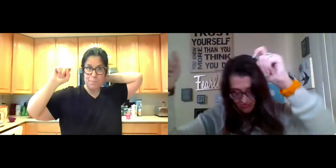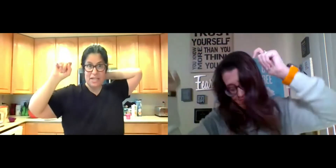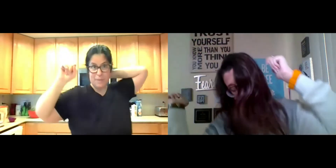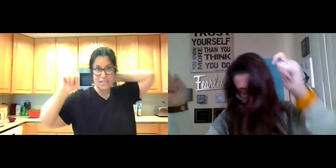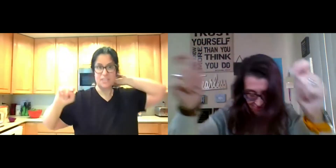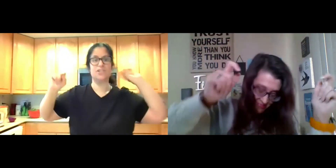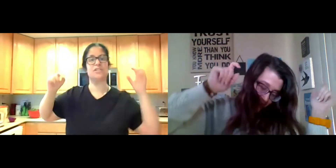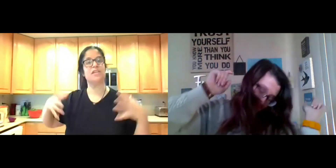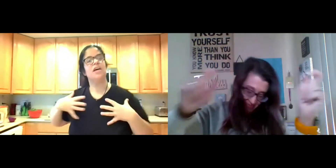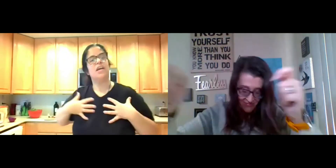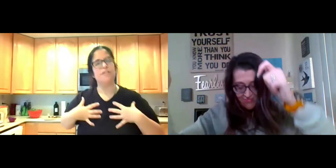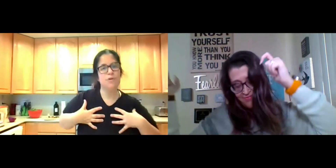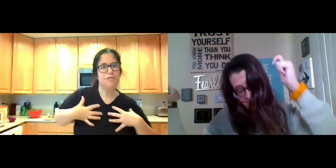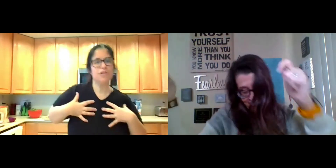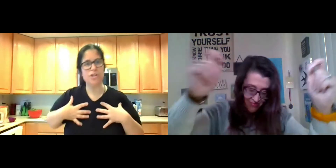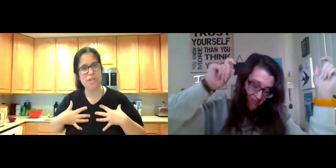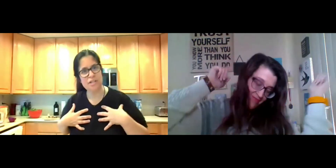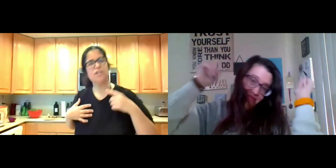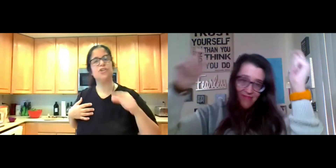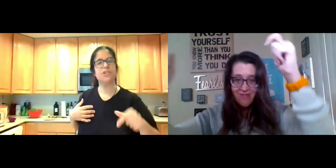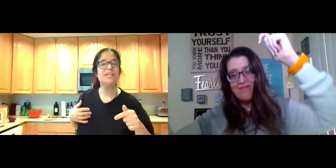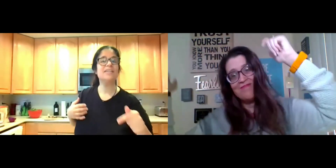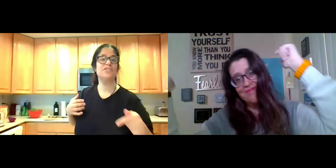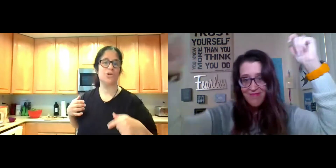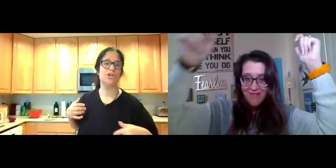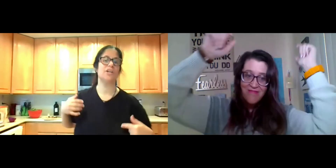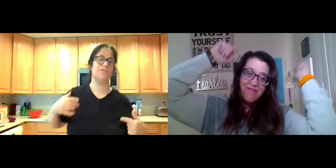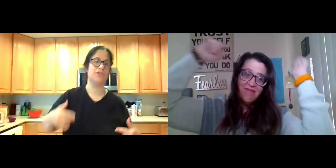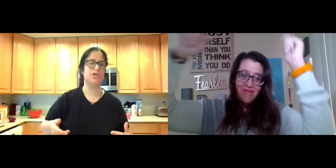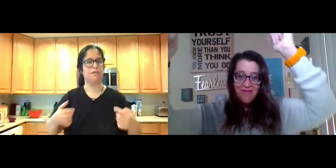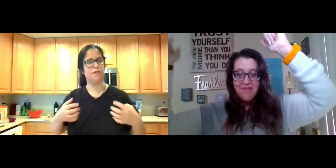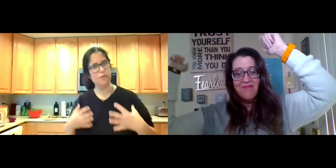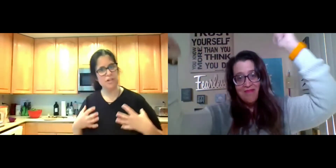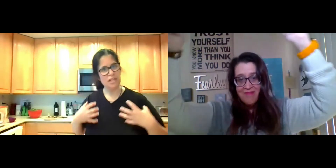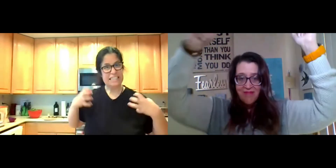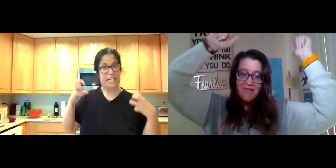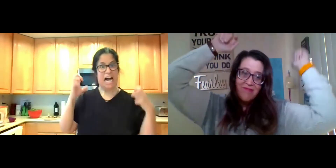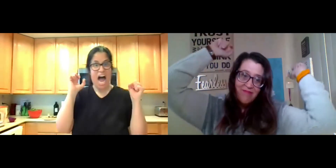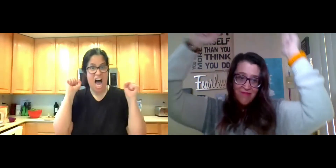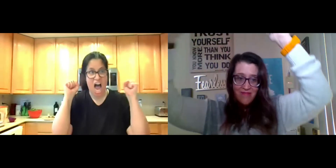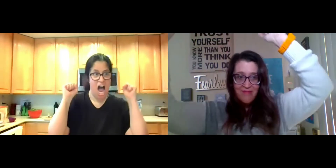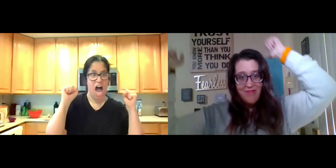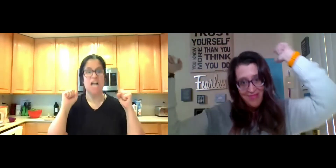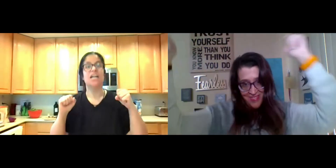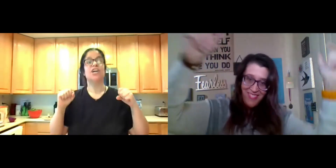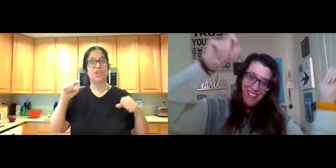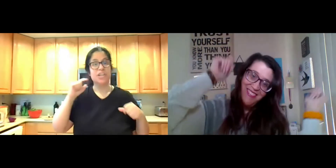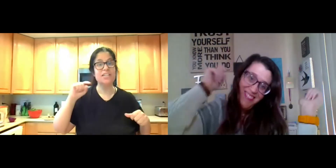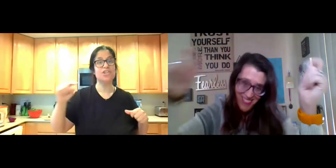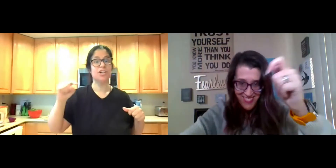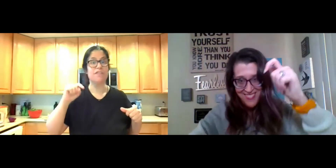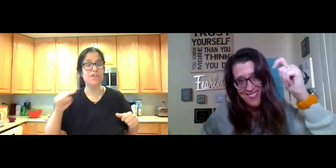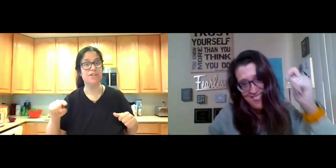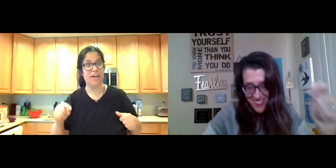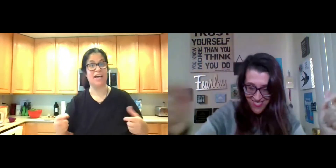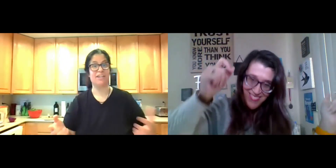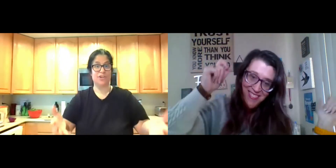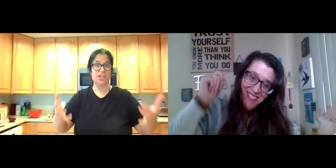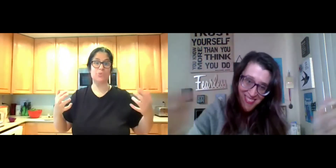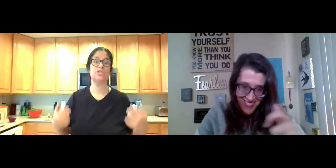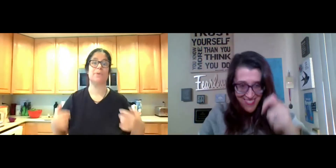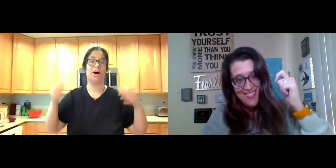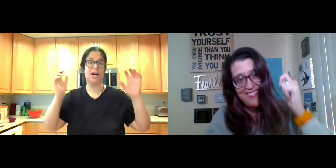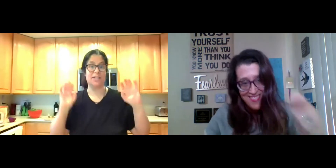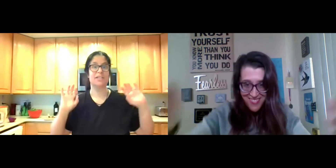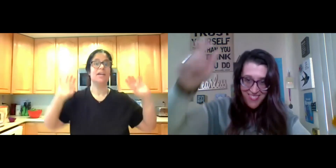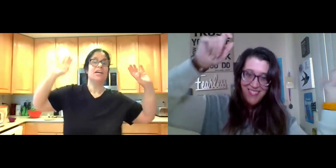that's the main message is if you feel good, your kids are going to feel good. If you feel, ah, your kids are going to feel that and